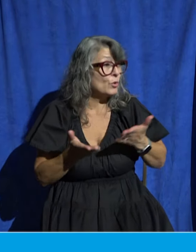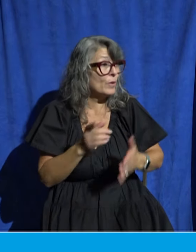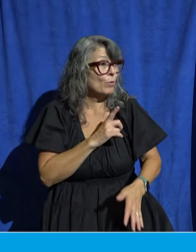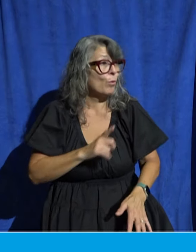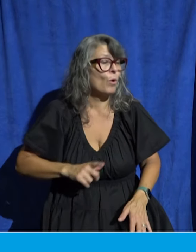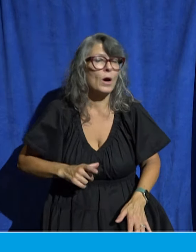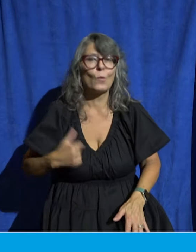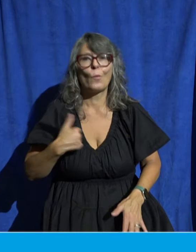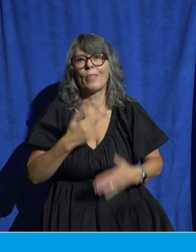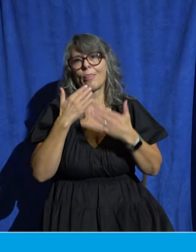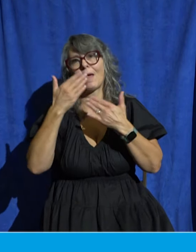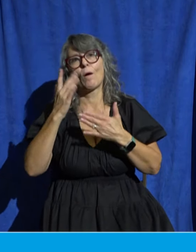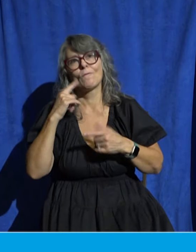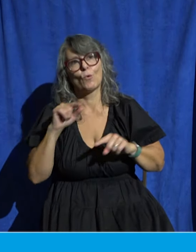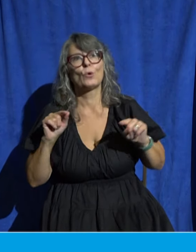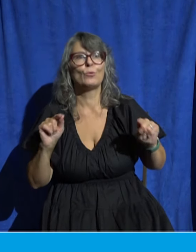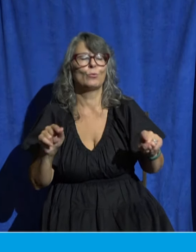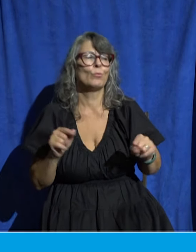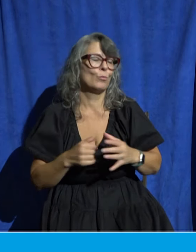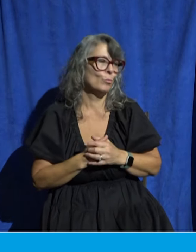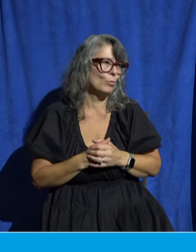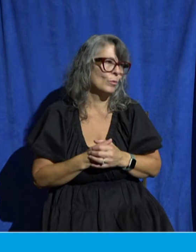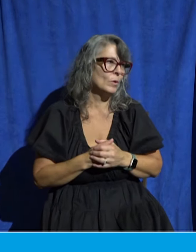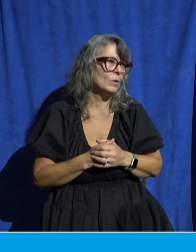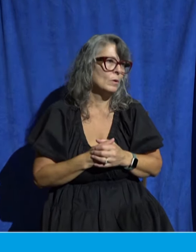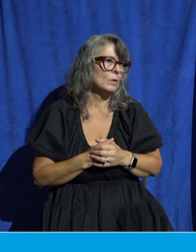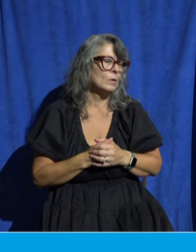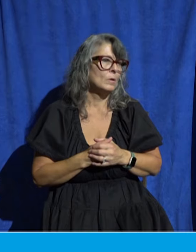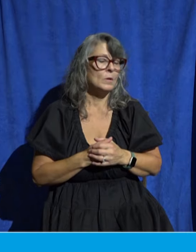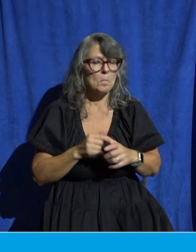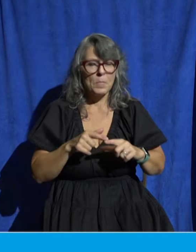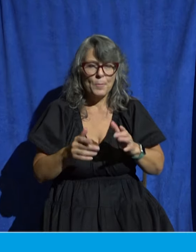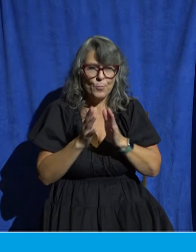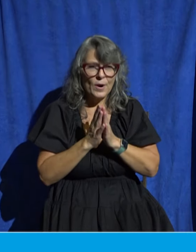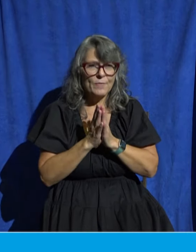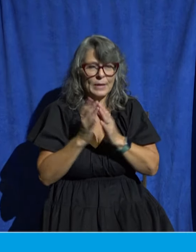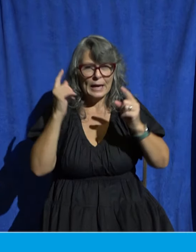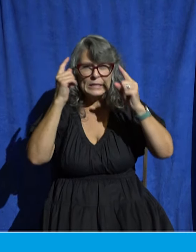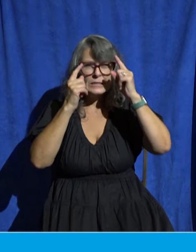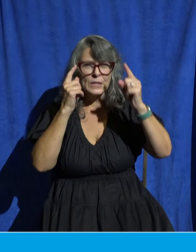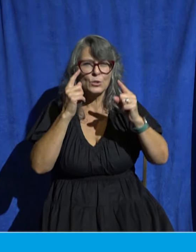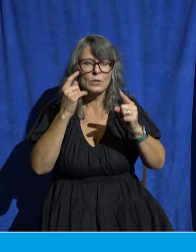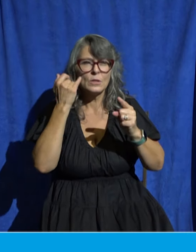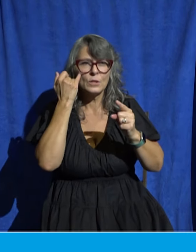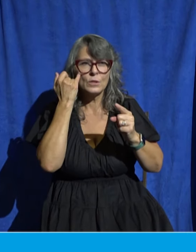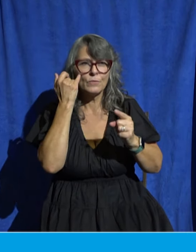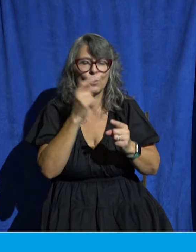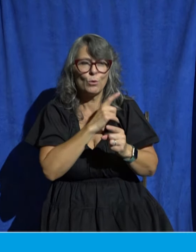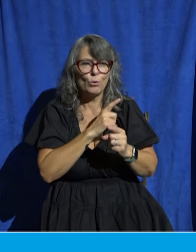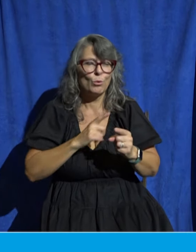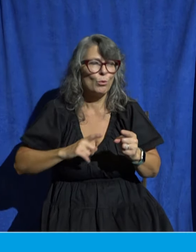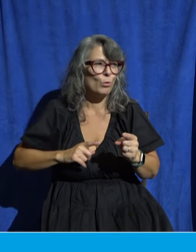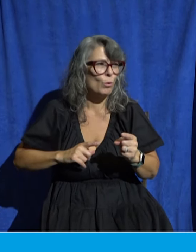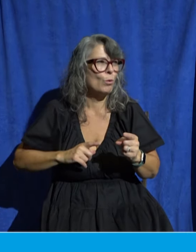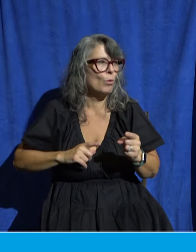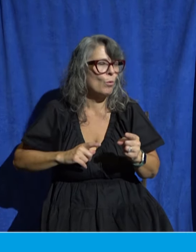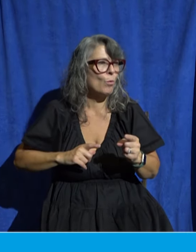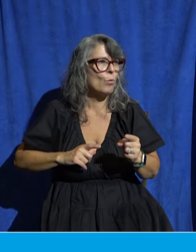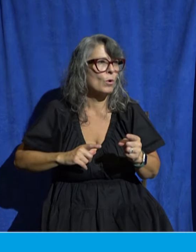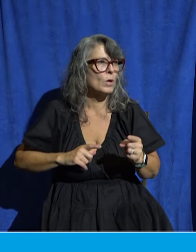our church family I want you to prayerfully consider if the Lord might be leading you to serve in an even greater service function this fall